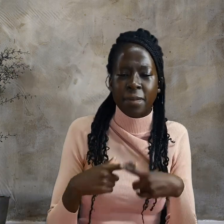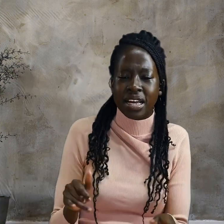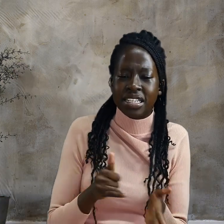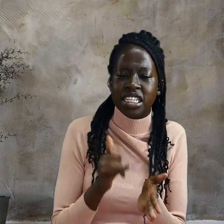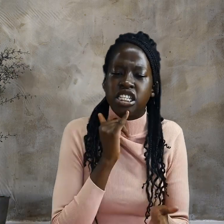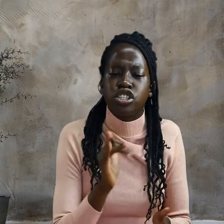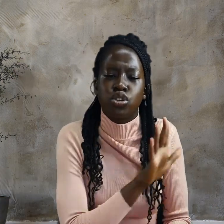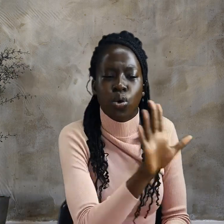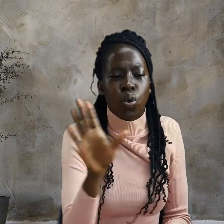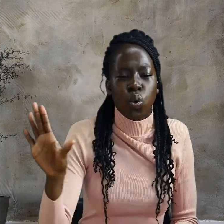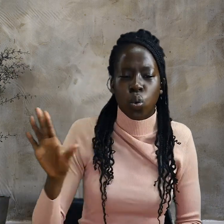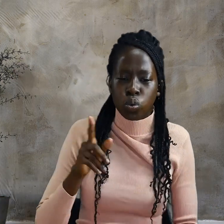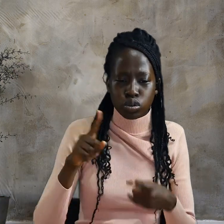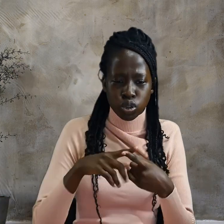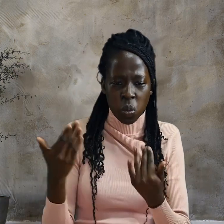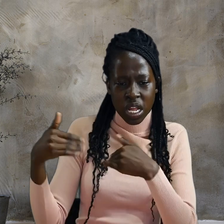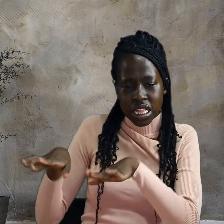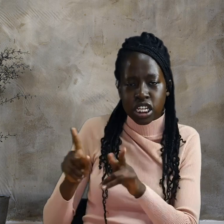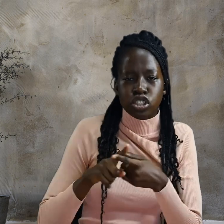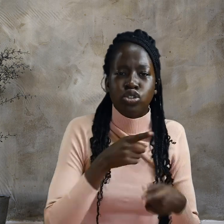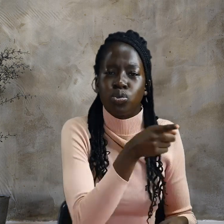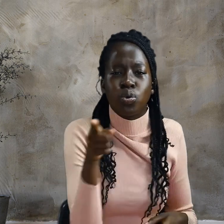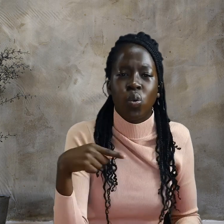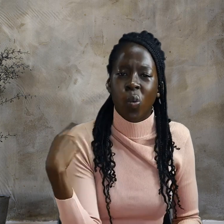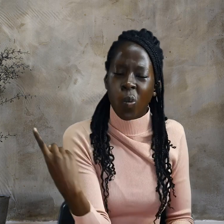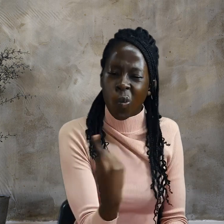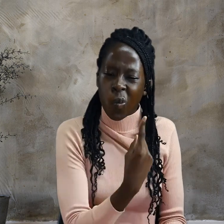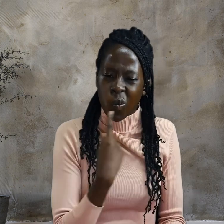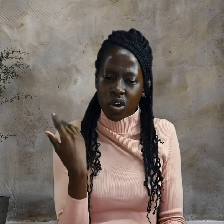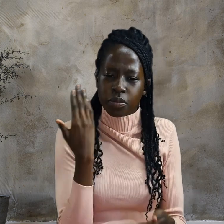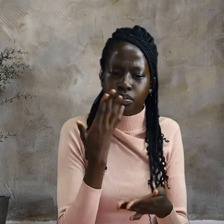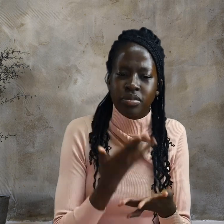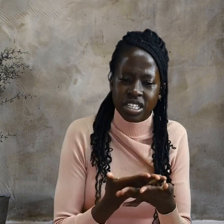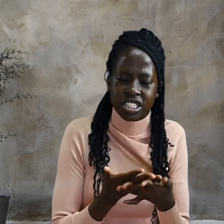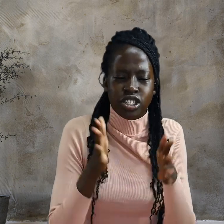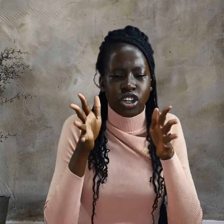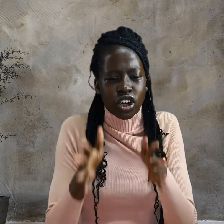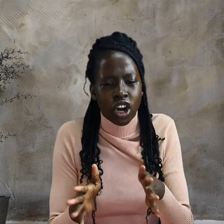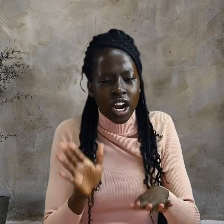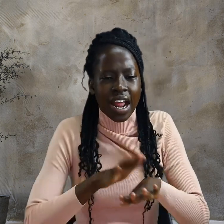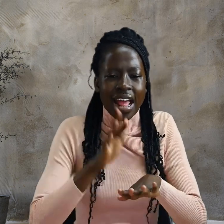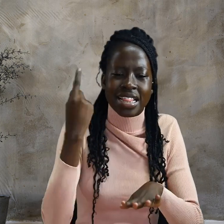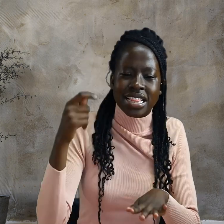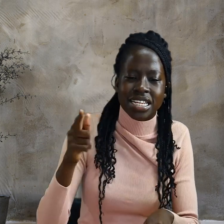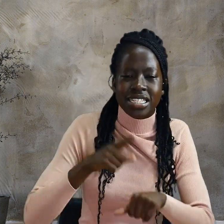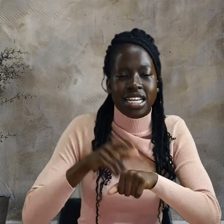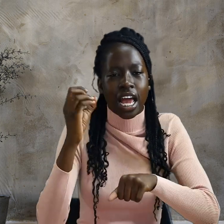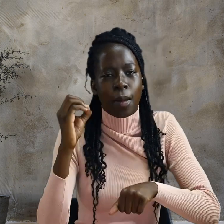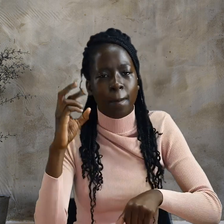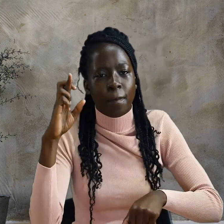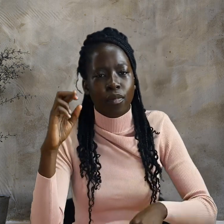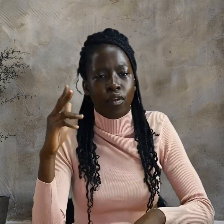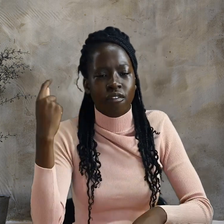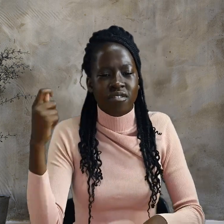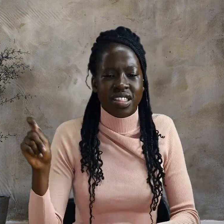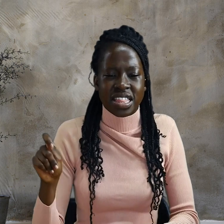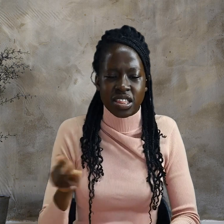time of the Passover. Do you want me to release the king of the Jews? They shouted back,